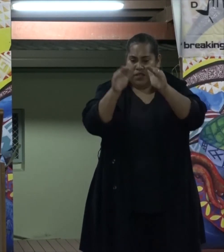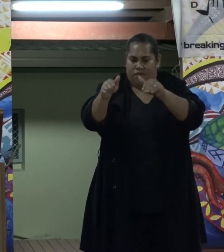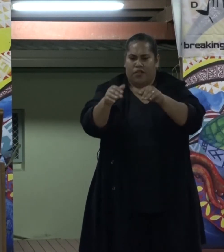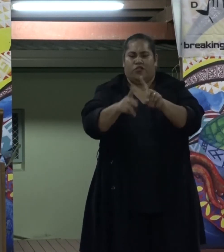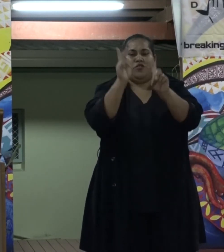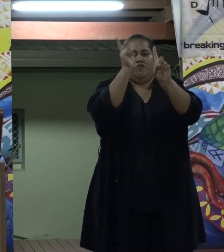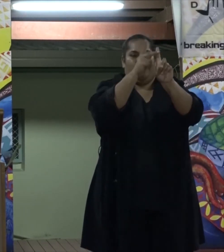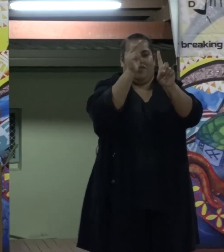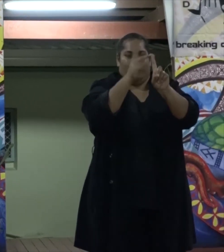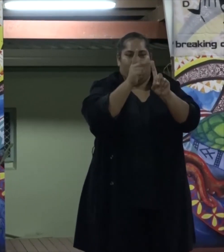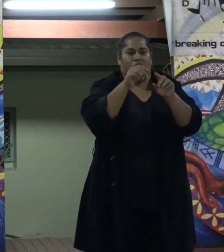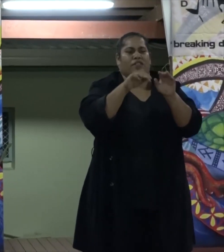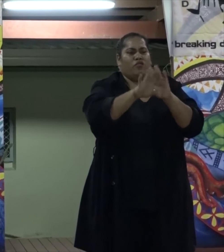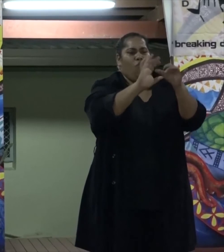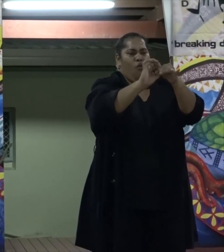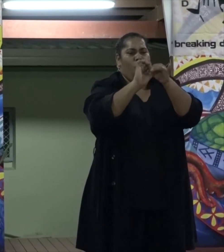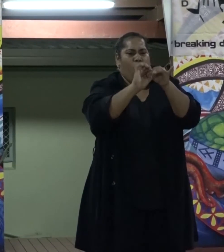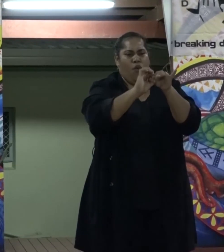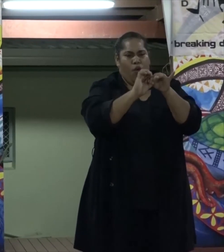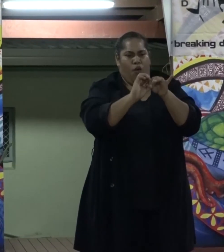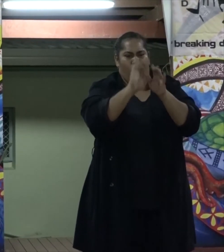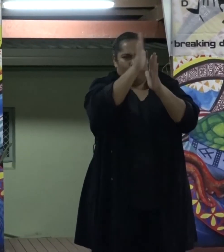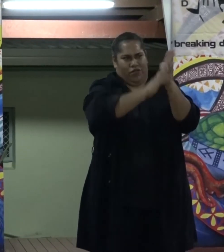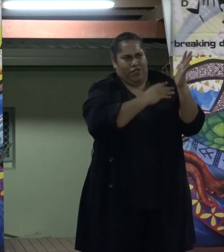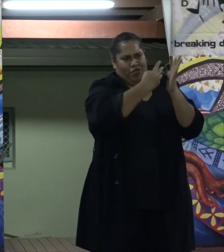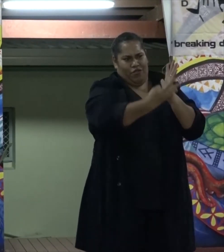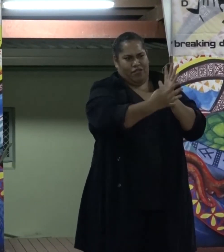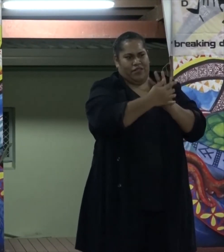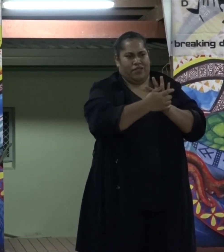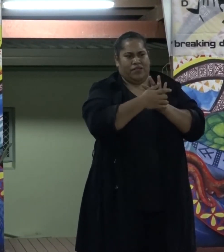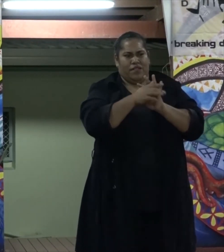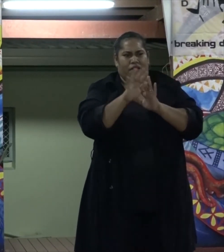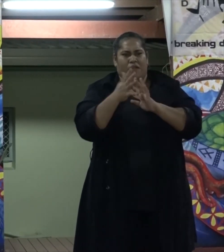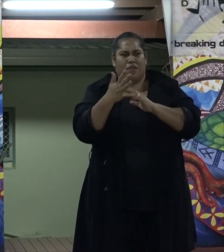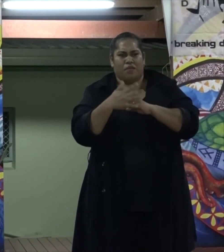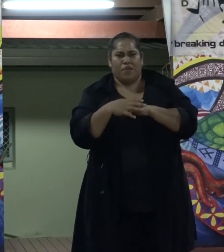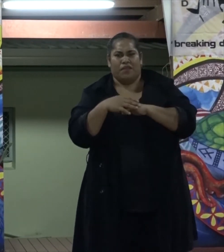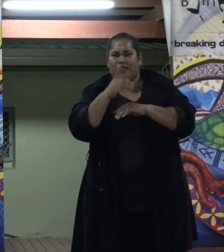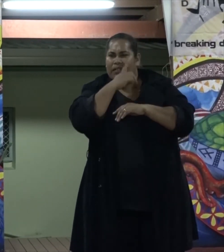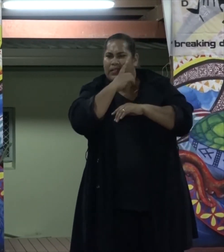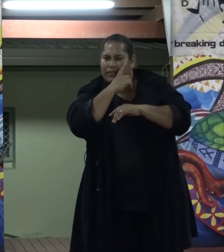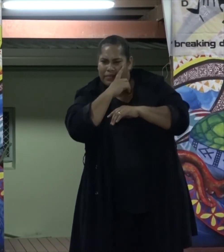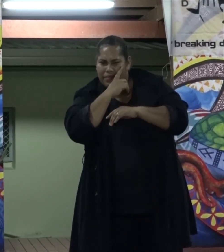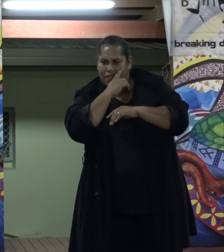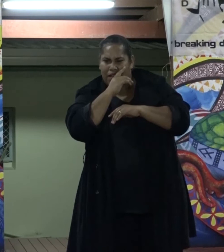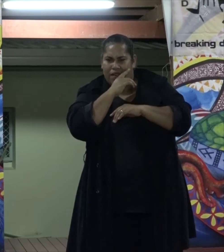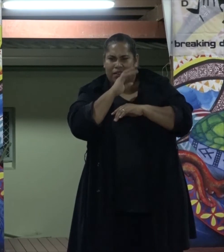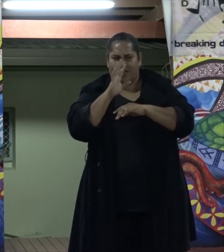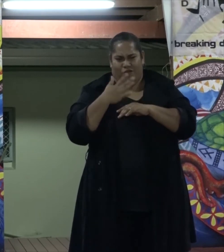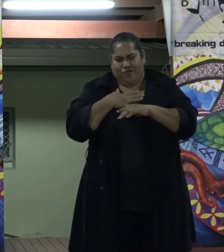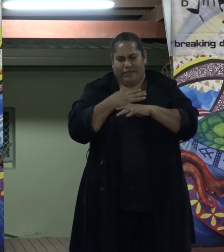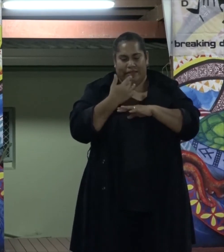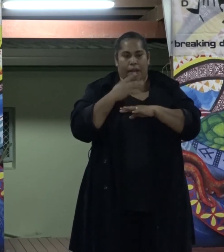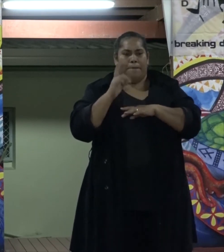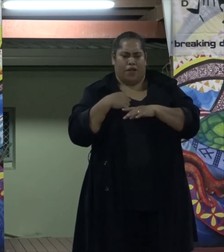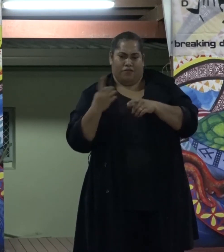in our out schedule, girls will have a better shot at staying involved in sports that are well into